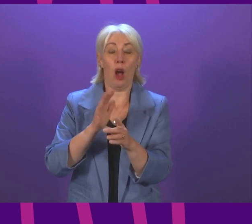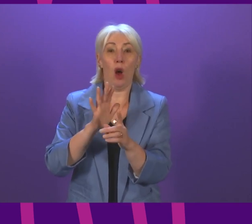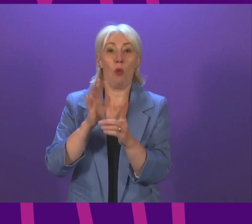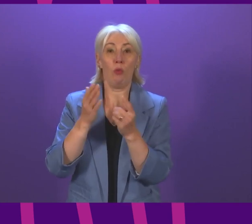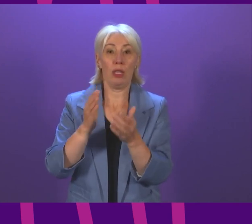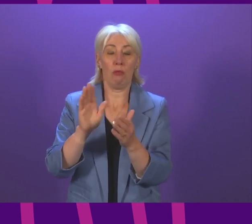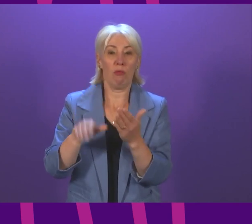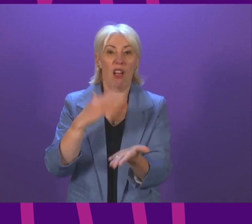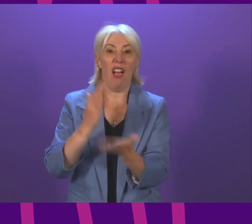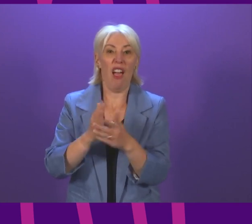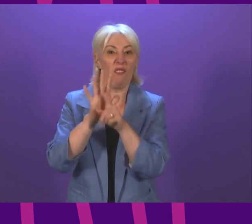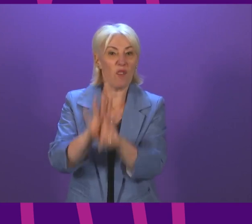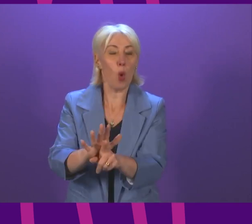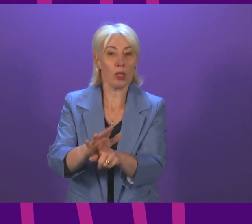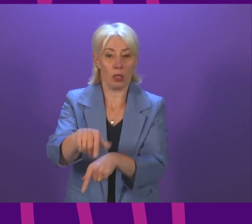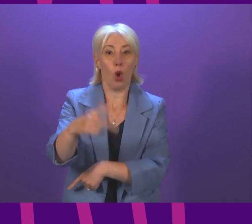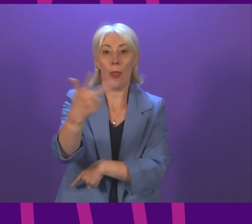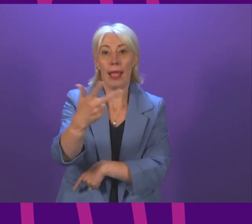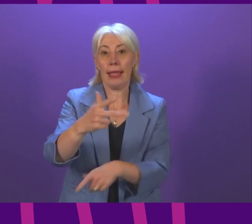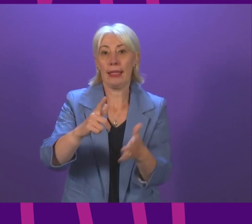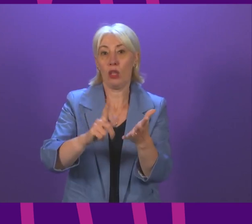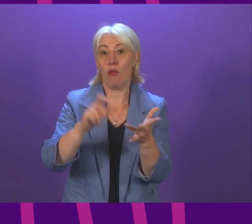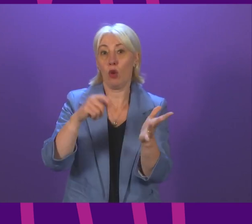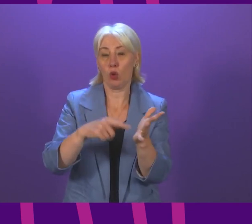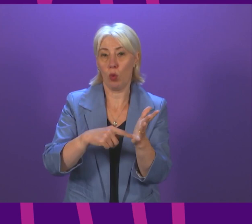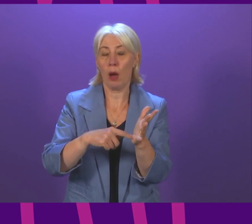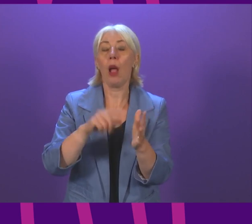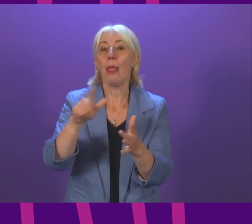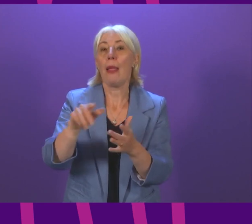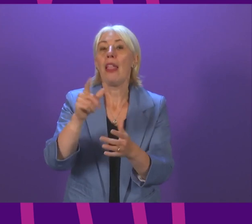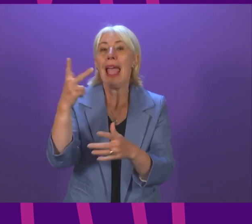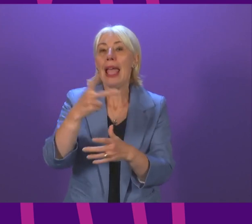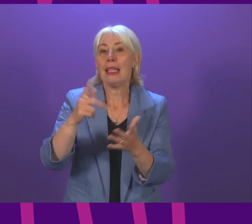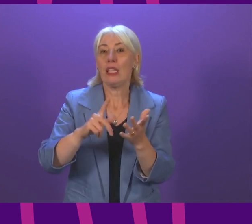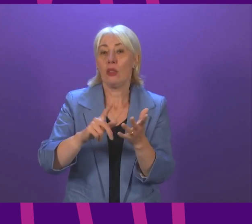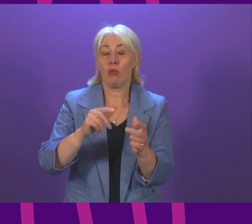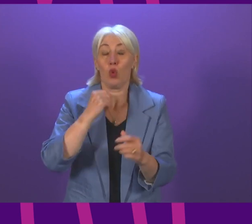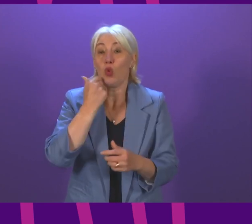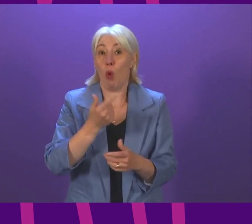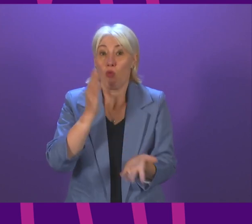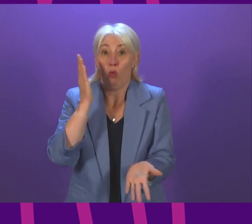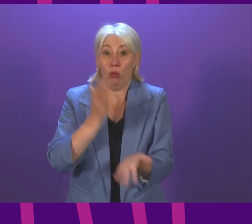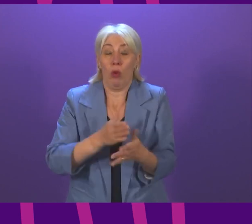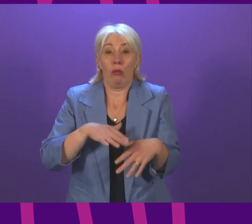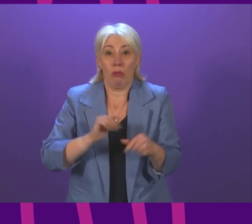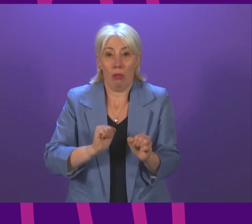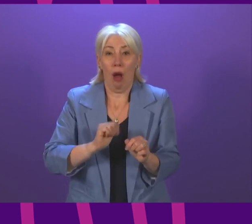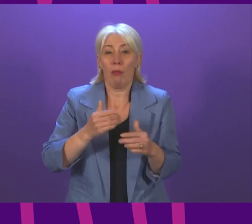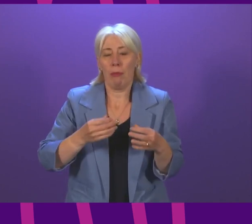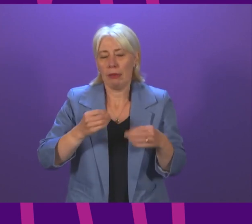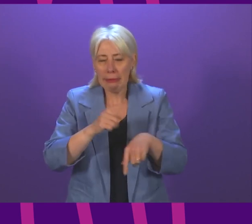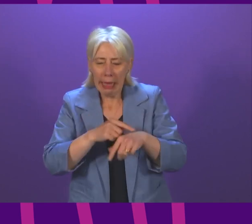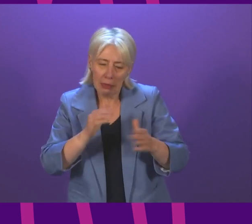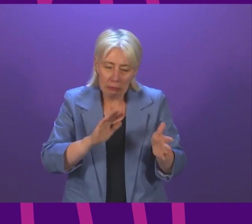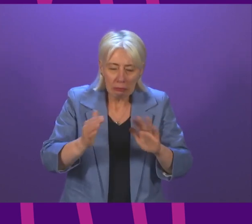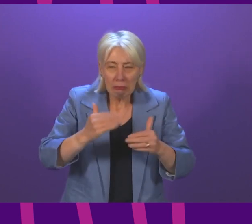this coming into place on the 18th of October after the legal obligation comes into force tomorrow. But we will do that afterwards as well to